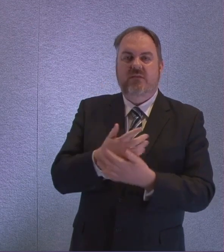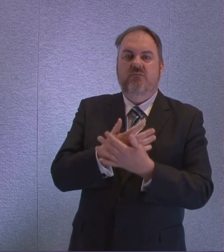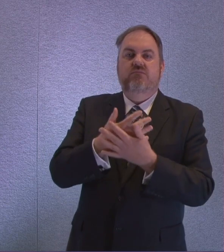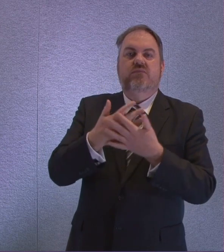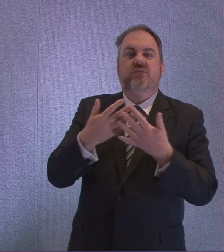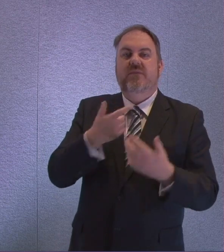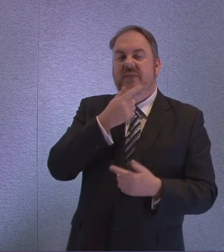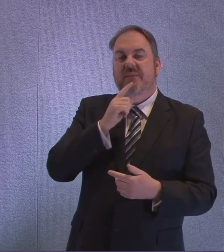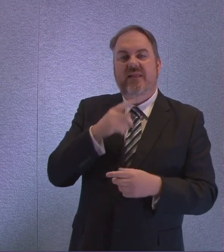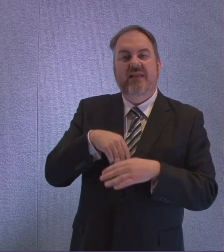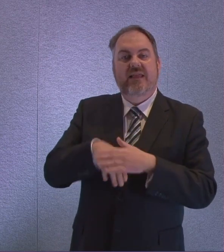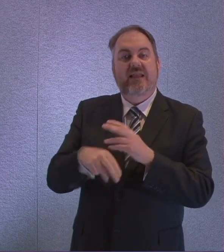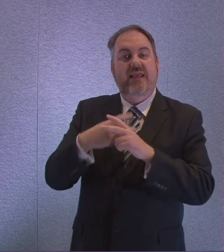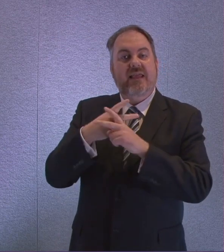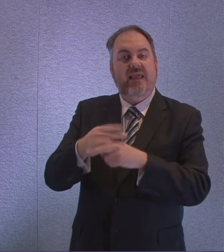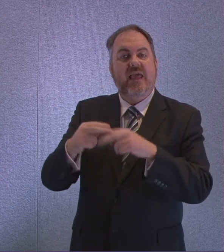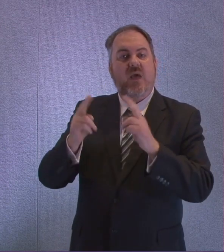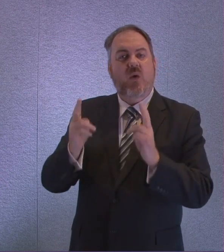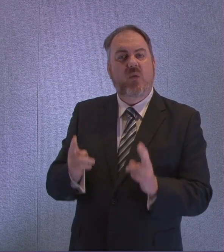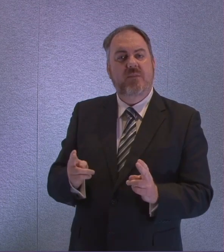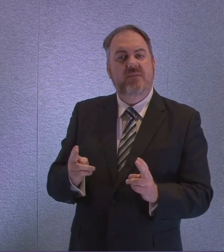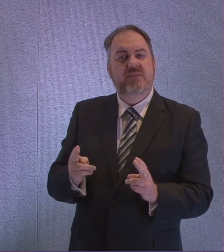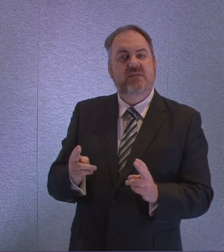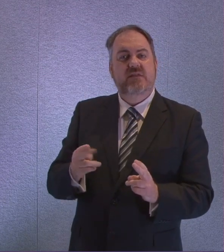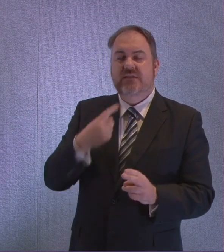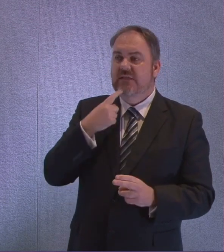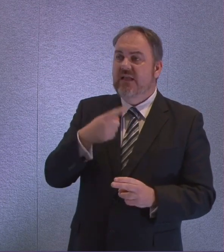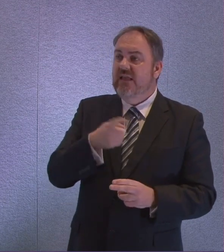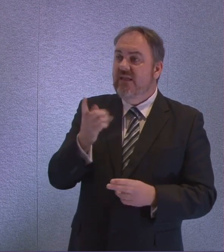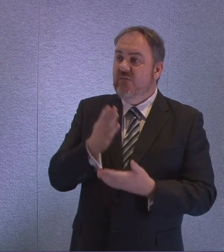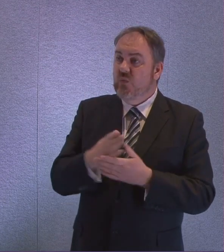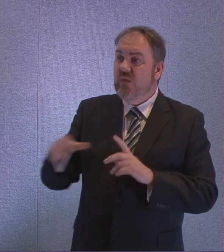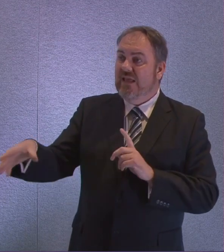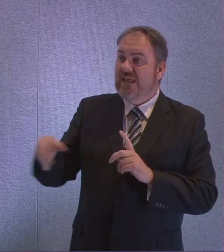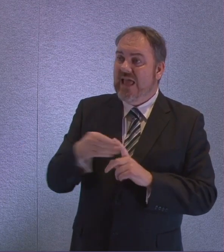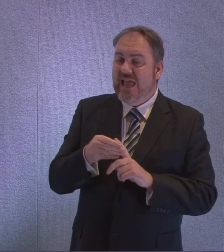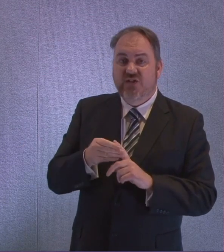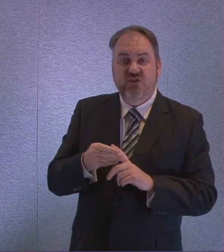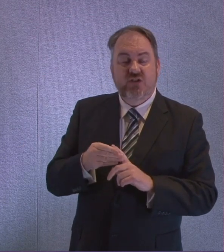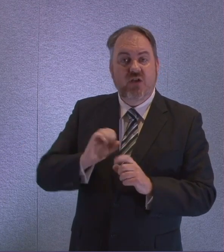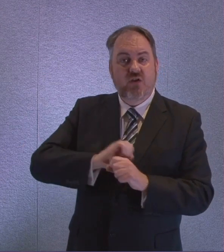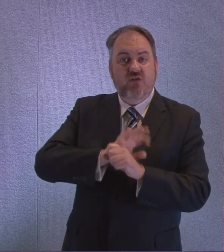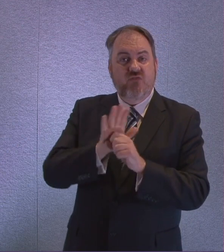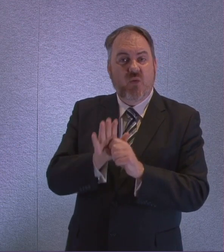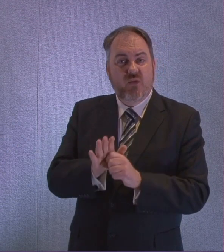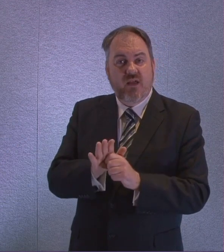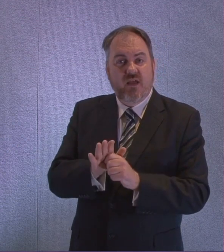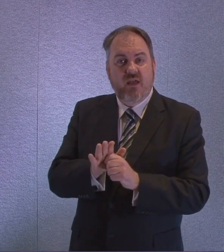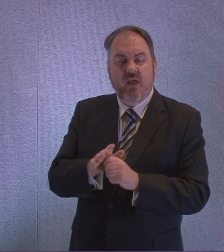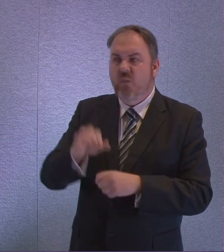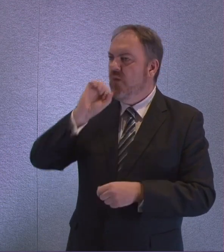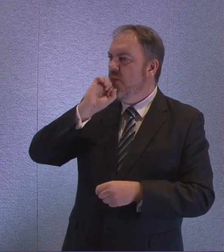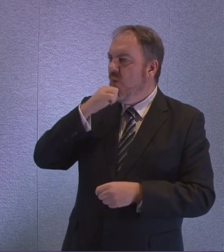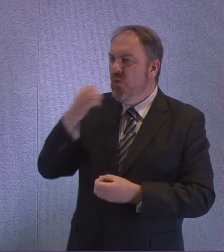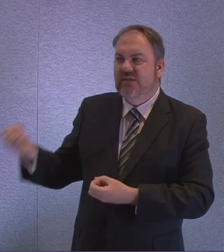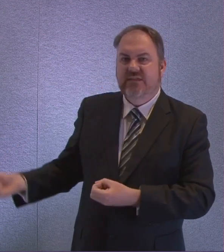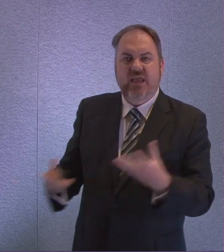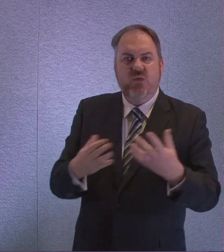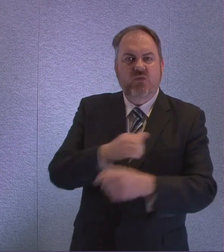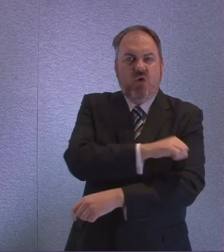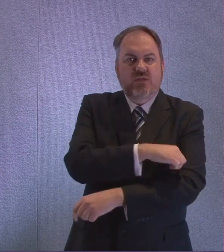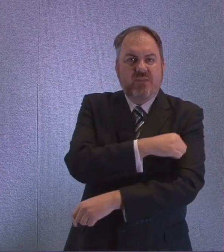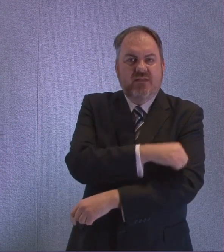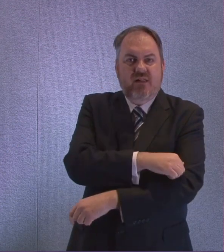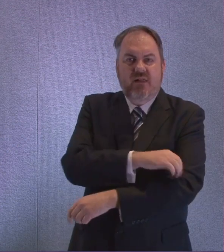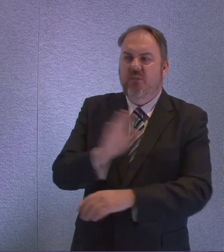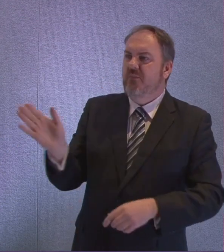in care homes contract the virus they will not be taken to hospital and I want to be very clear people should get the care that was right for them and for anybody